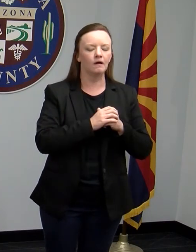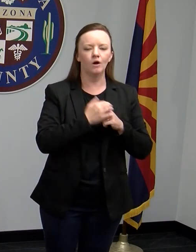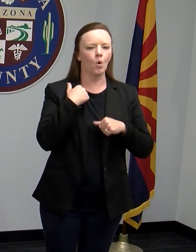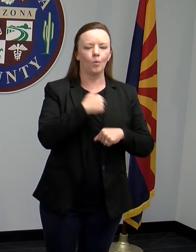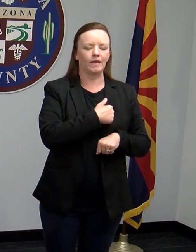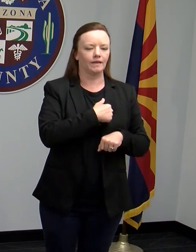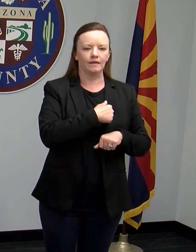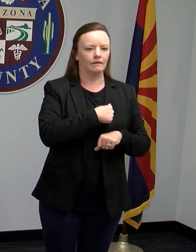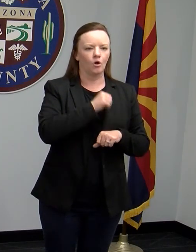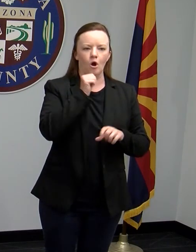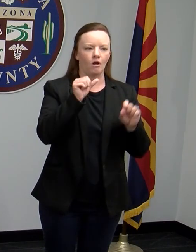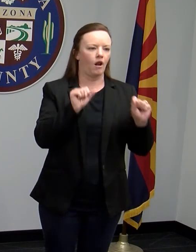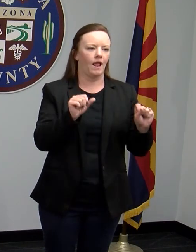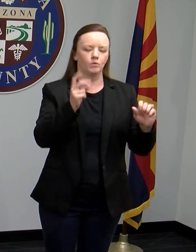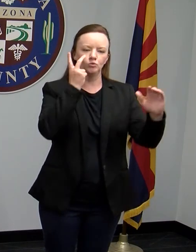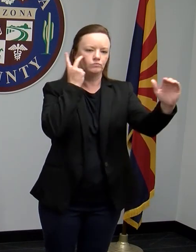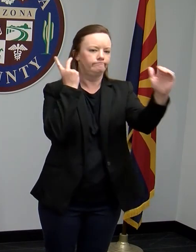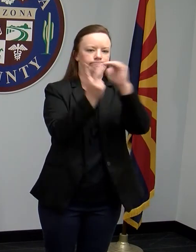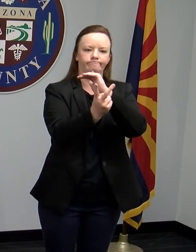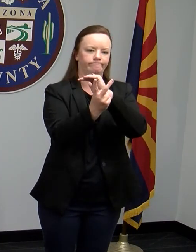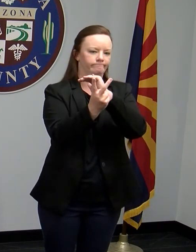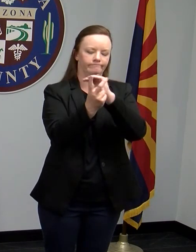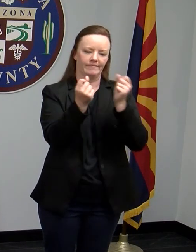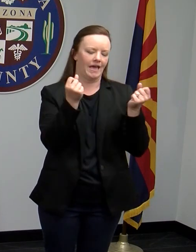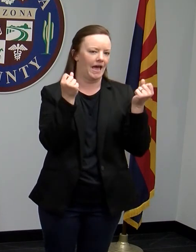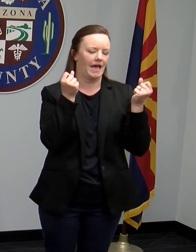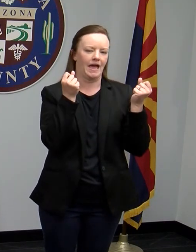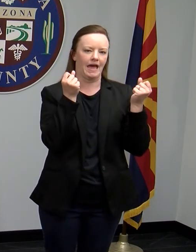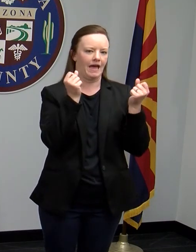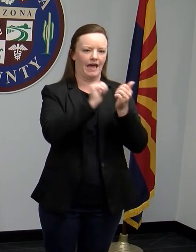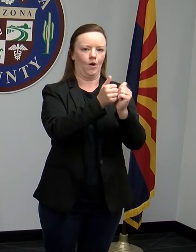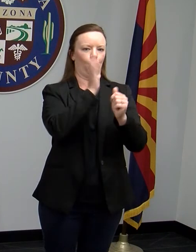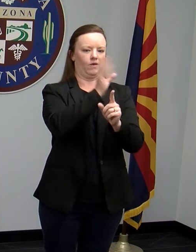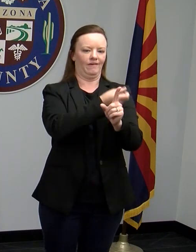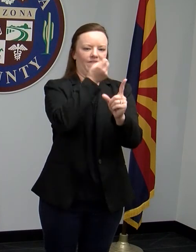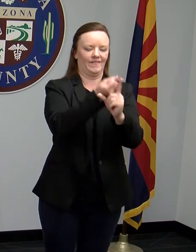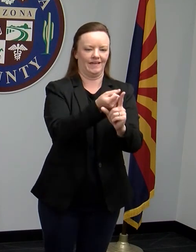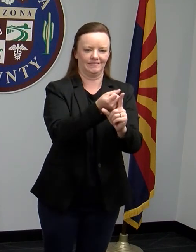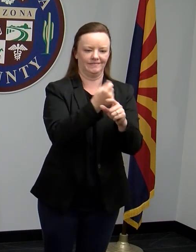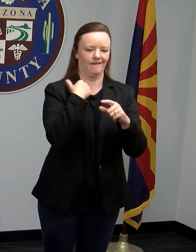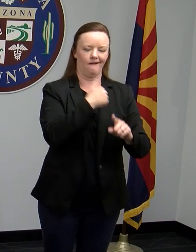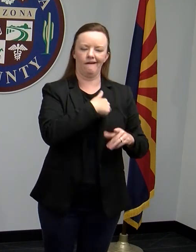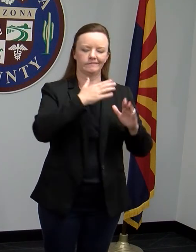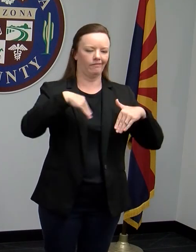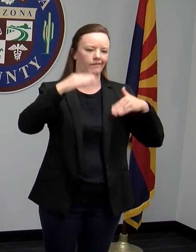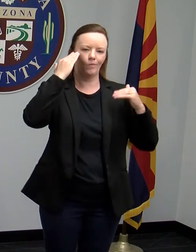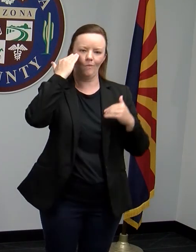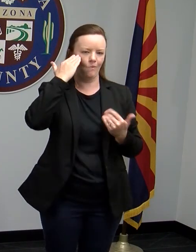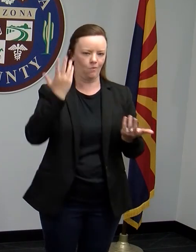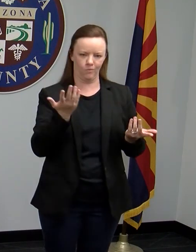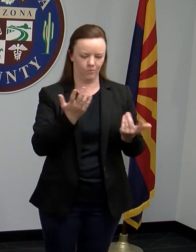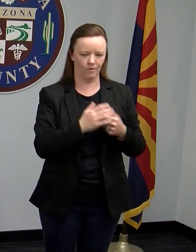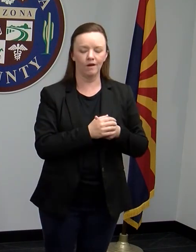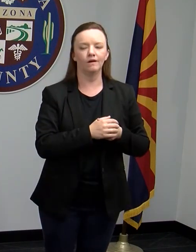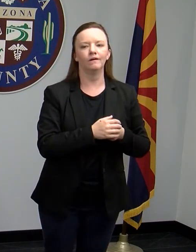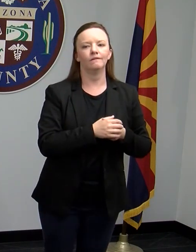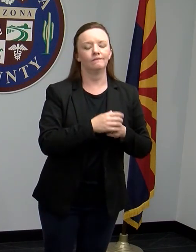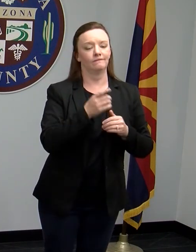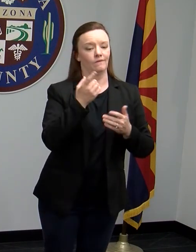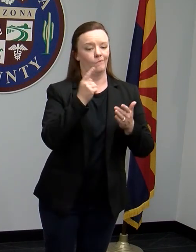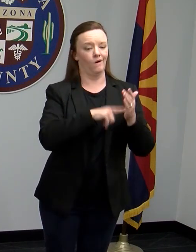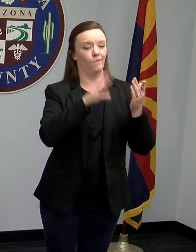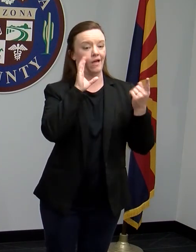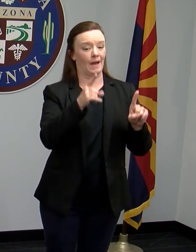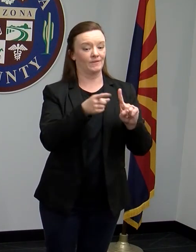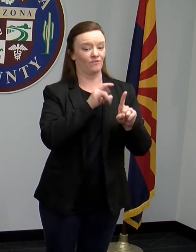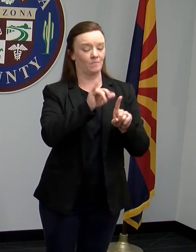not able to see into the future and understand how this is going to affect this, and what we might see from this amount of